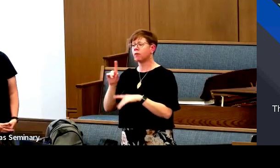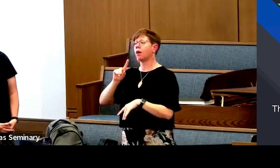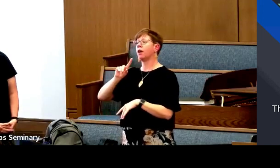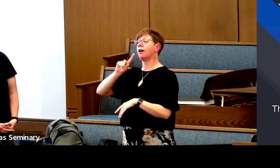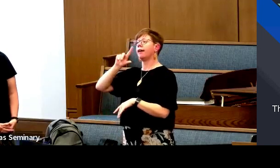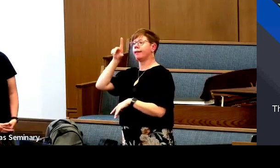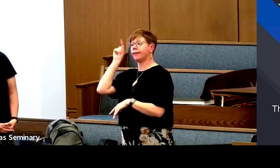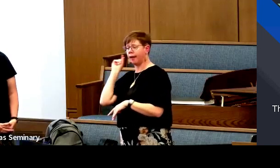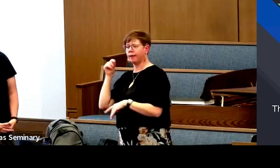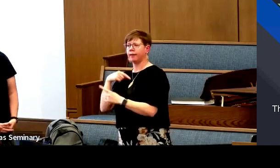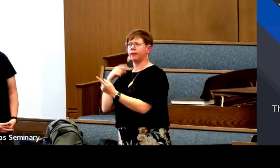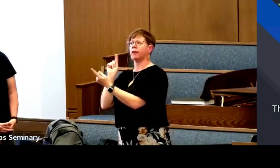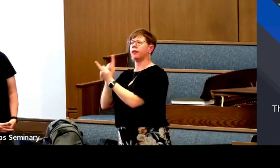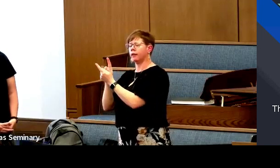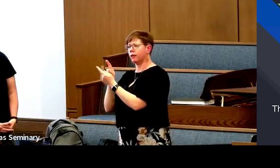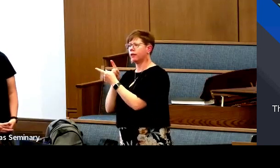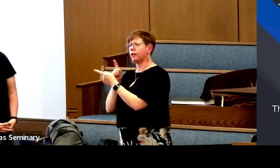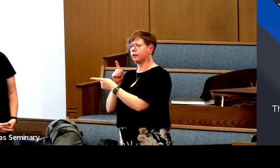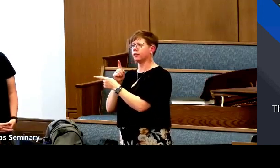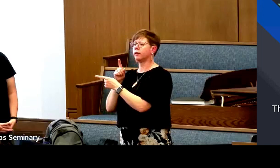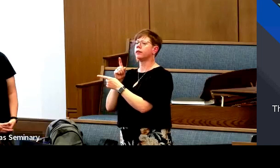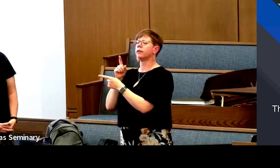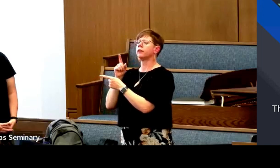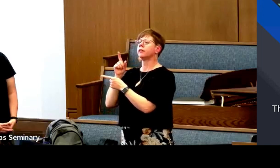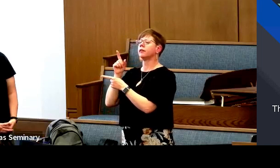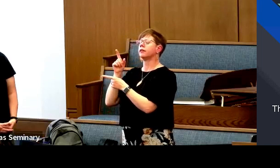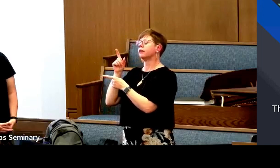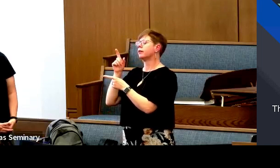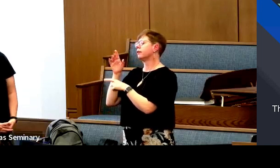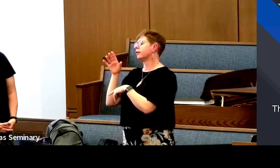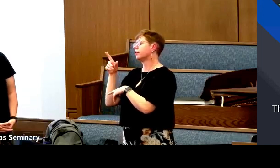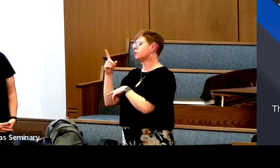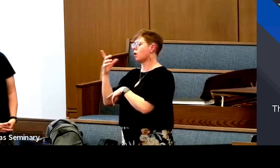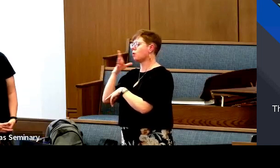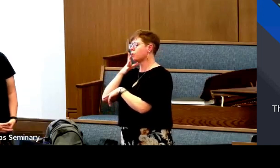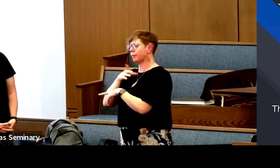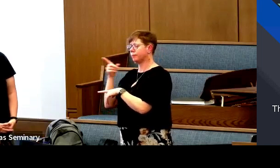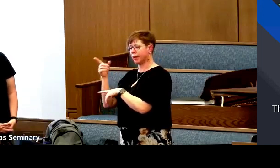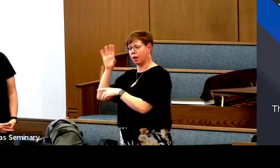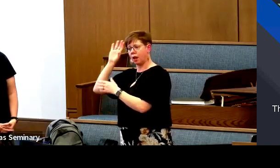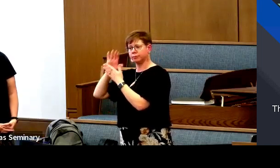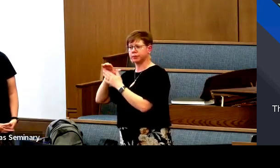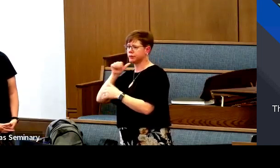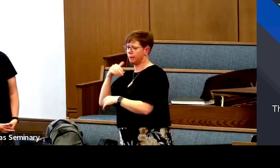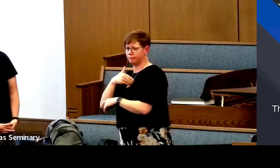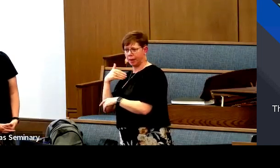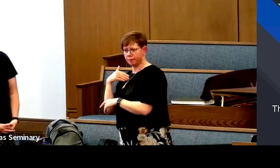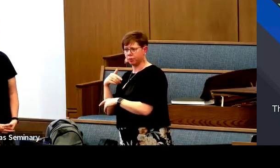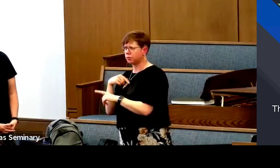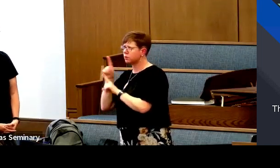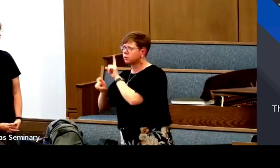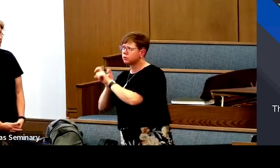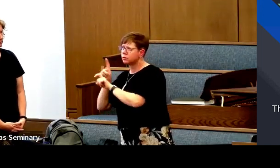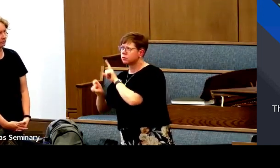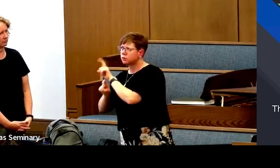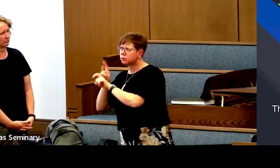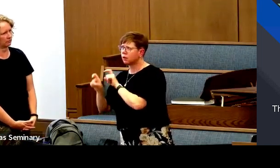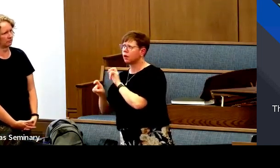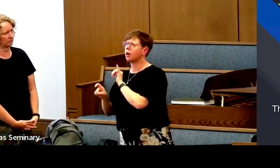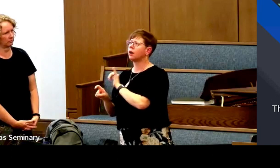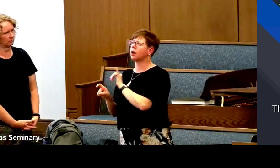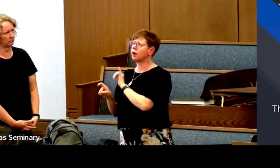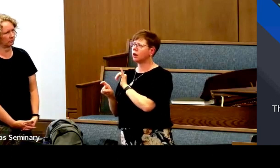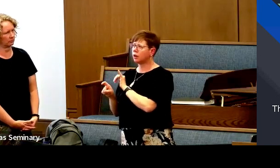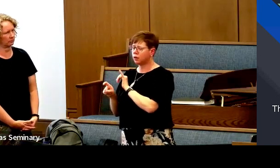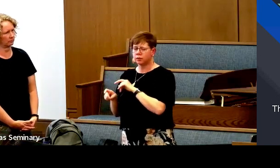really wasn't until I went to Gallaudet University. I met a woman